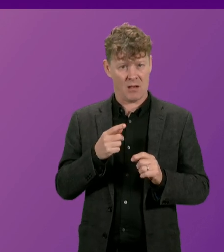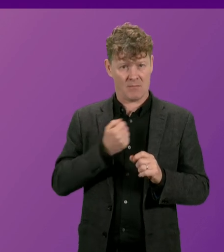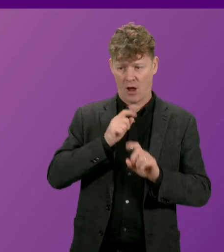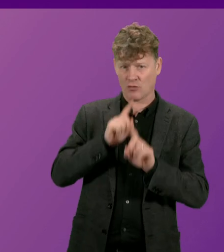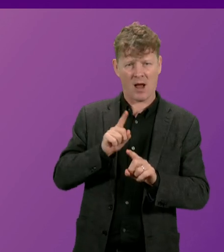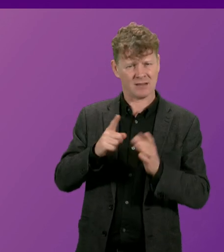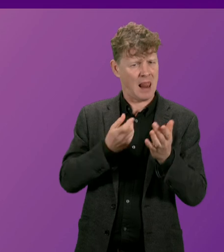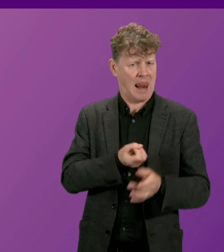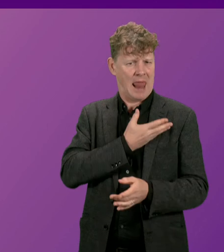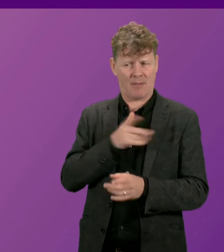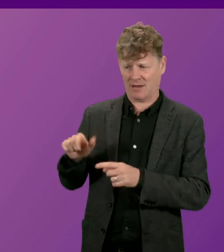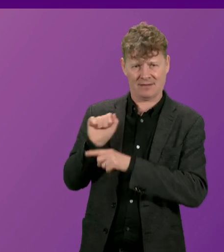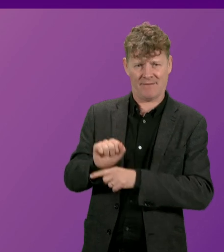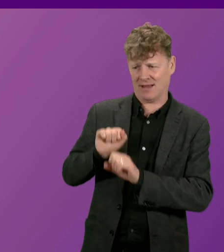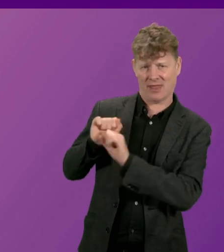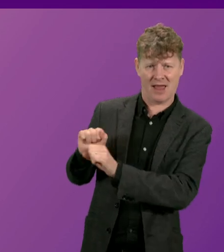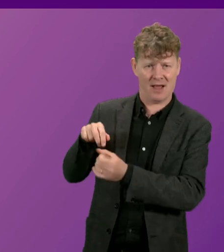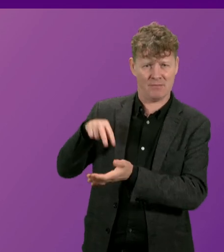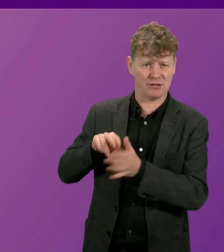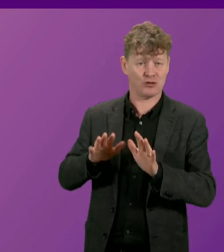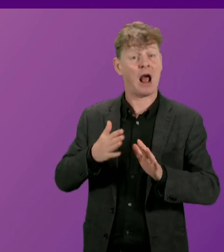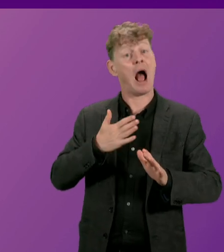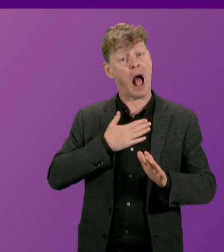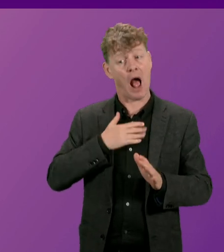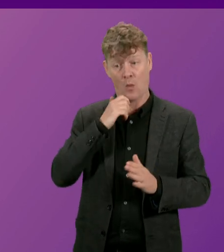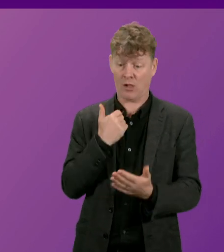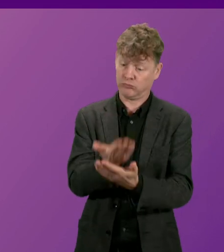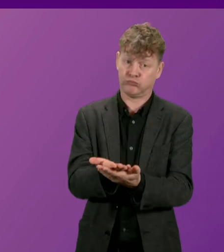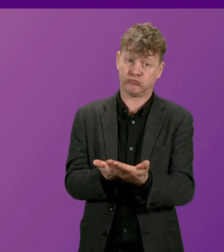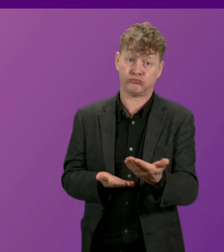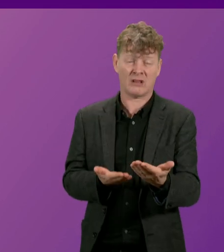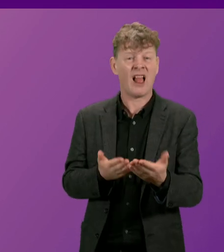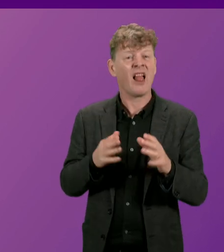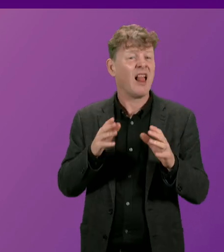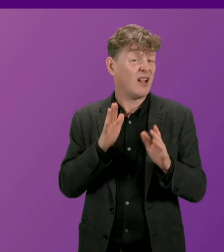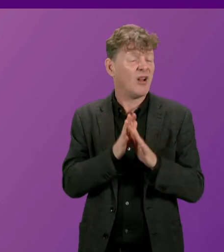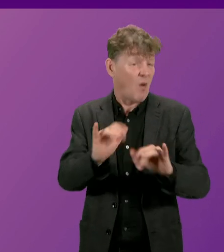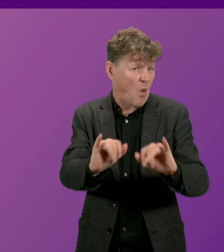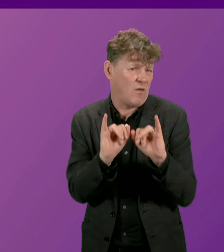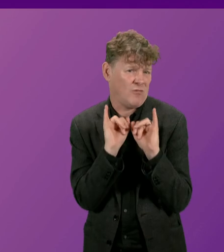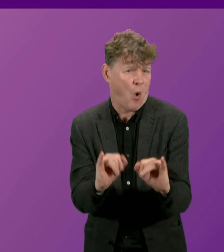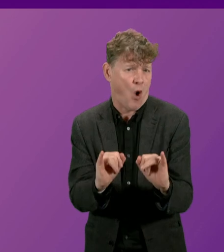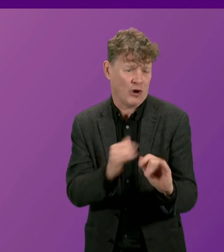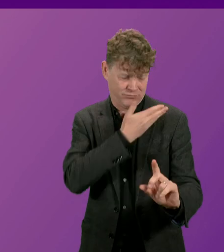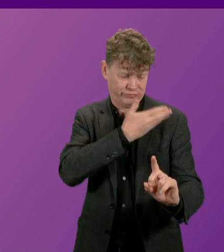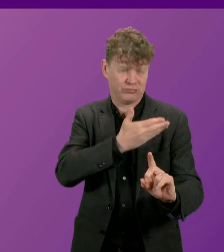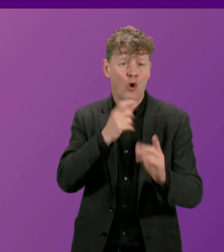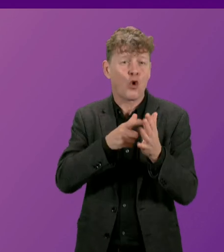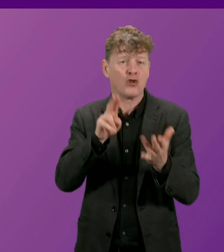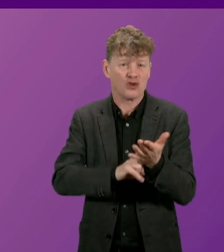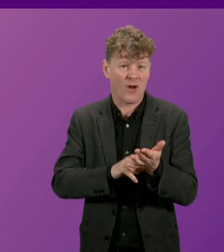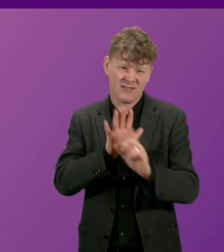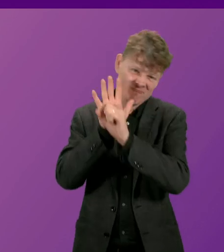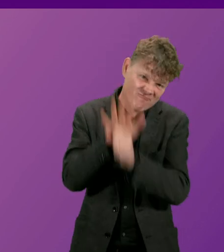I will set out my analysis of the horror show that the Conservatives have inflicted on this country by their